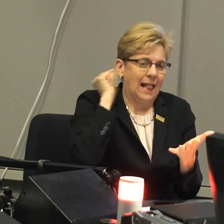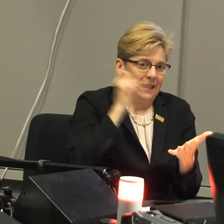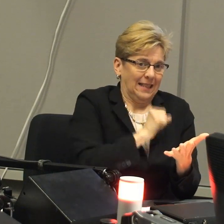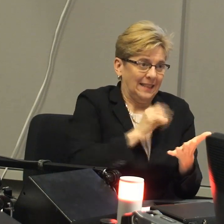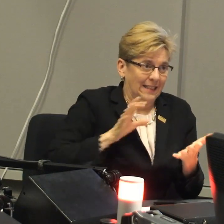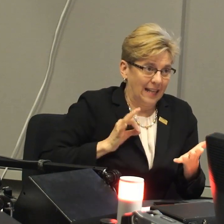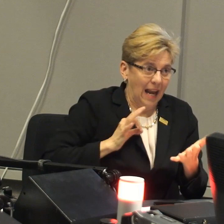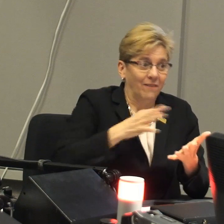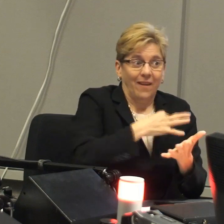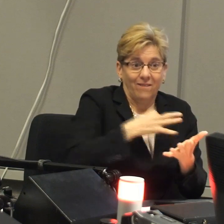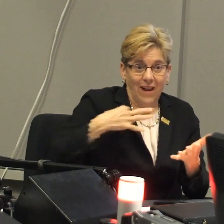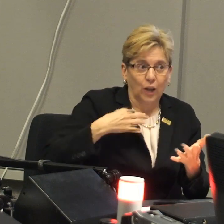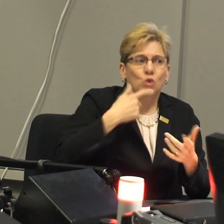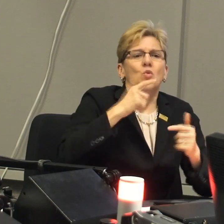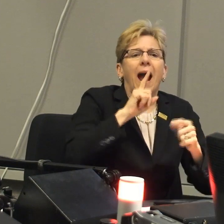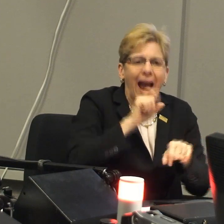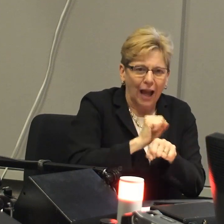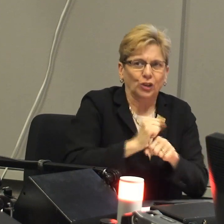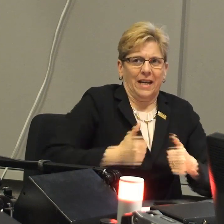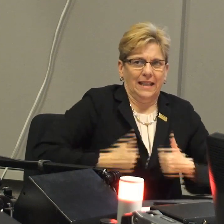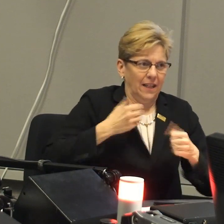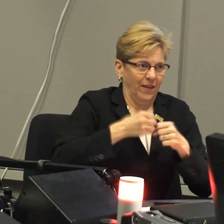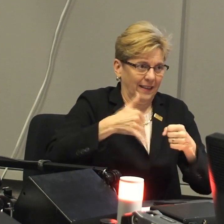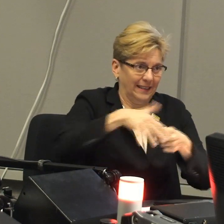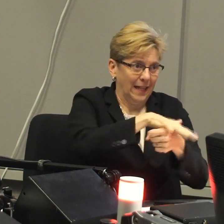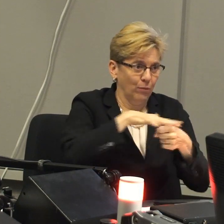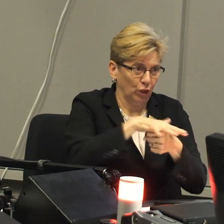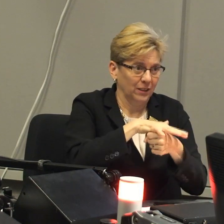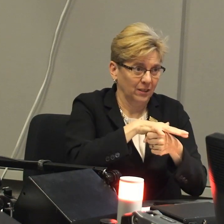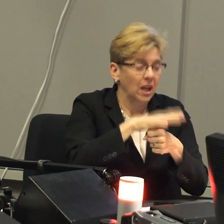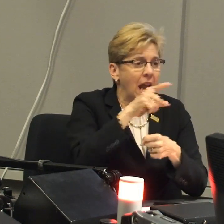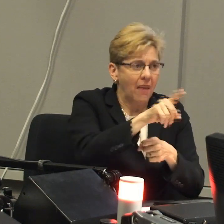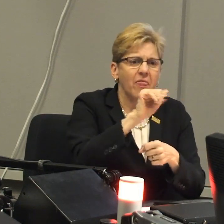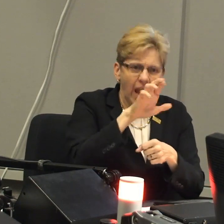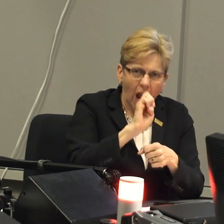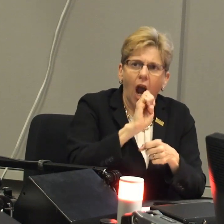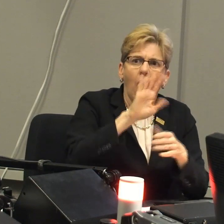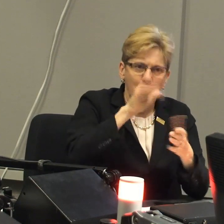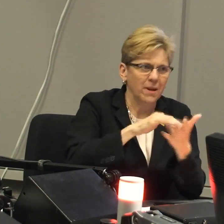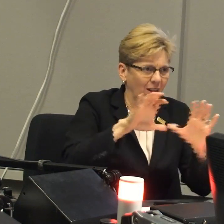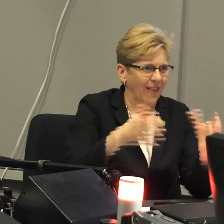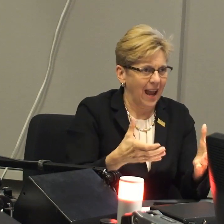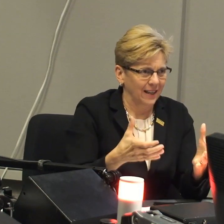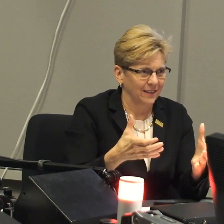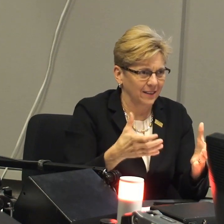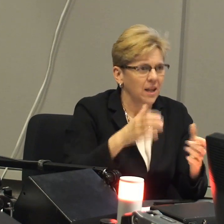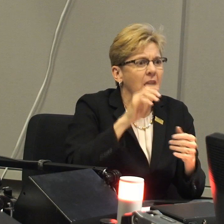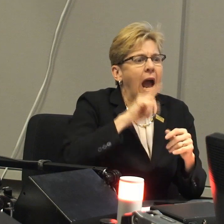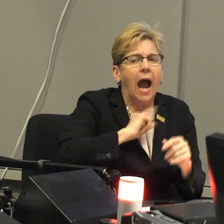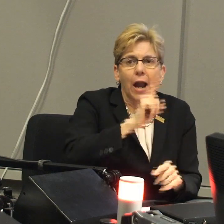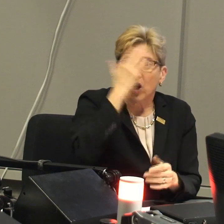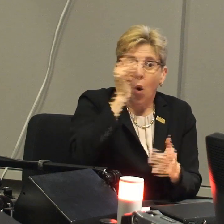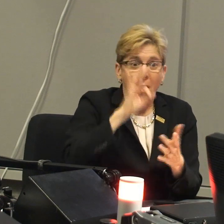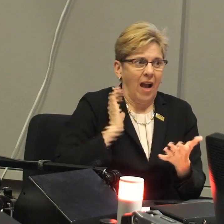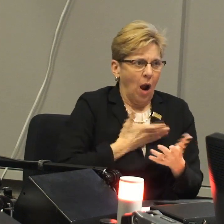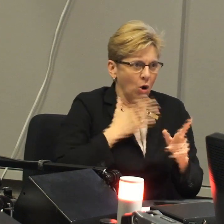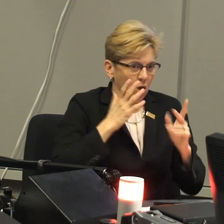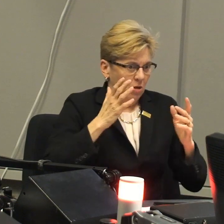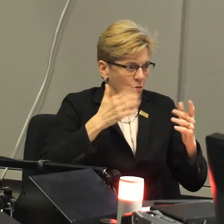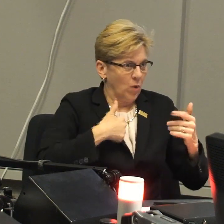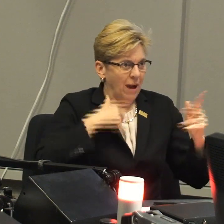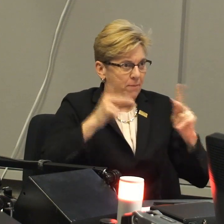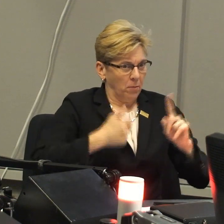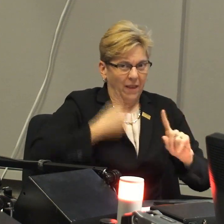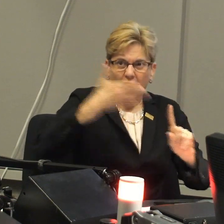neighborhood. And many Gallaudet staff and faculty actually do live in the neighborhood around Gallaudet. And they are, as I say, middle class.